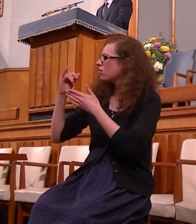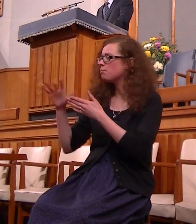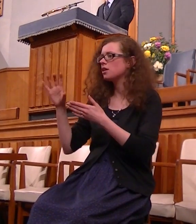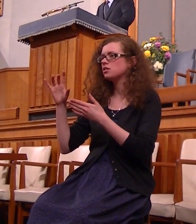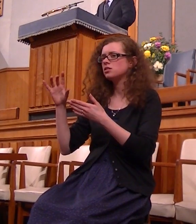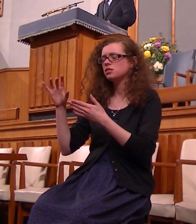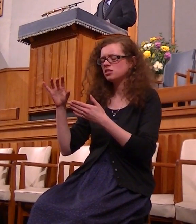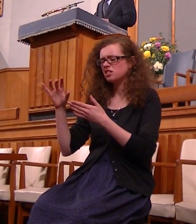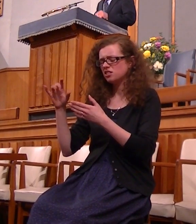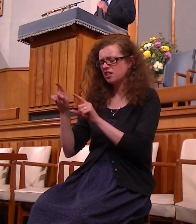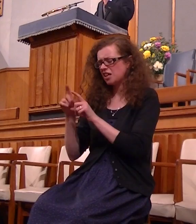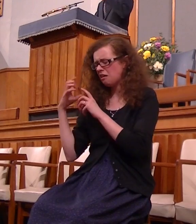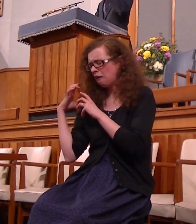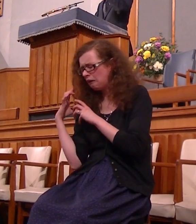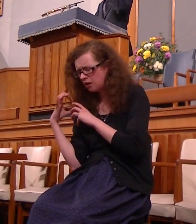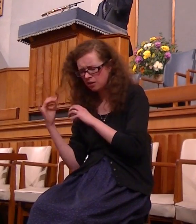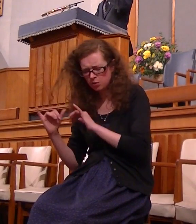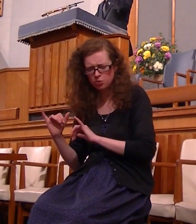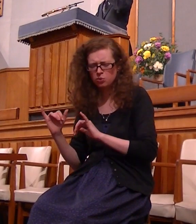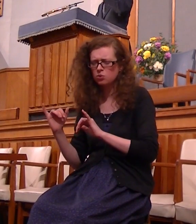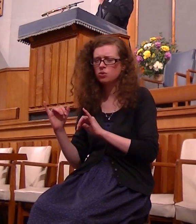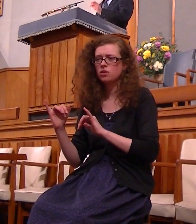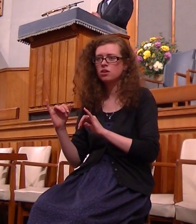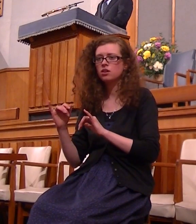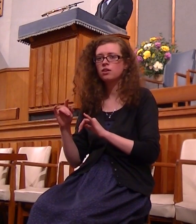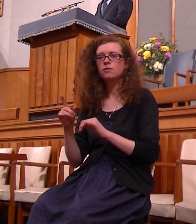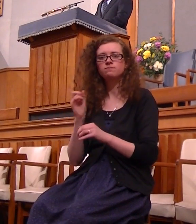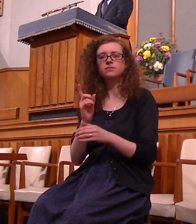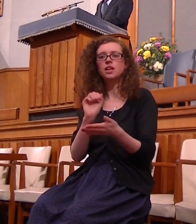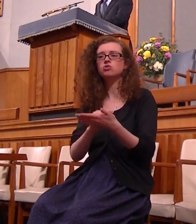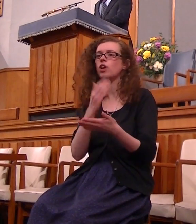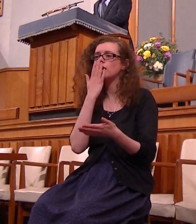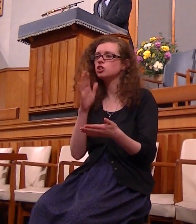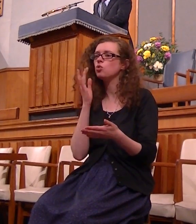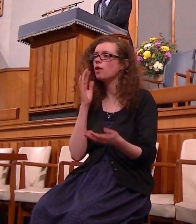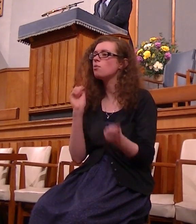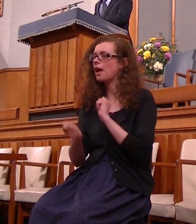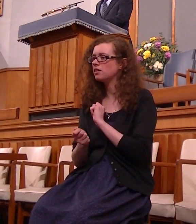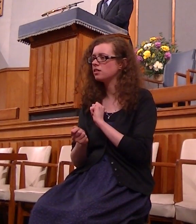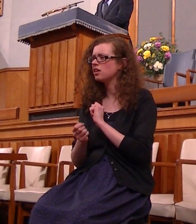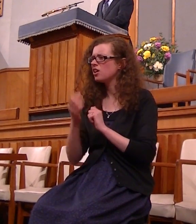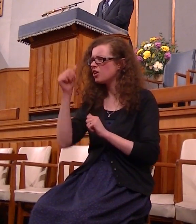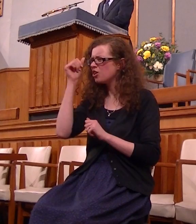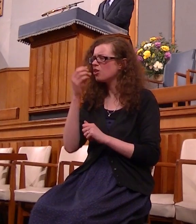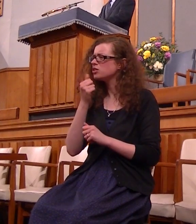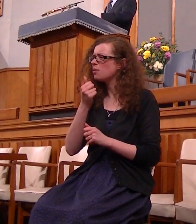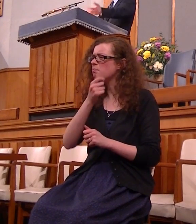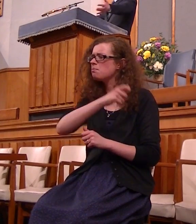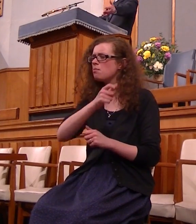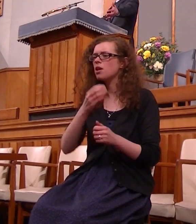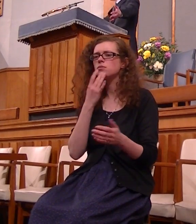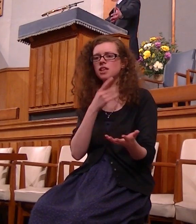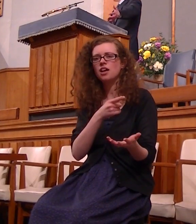that's how we feel when we repent it's not a light matter some people make it a light matter you